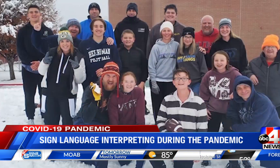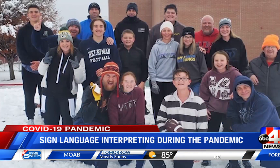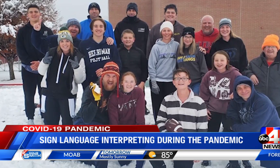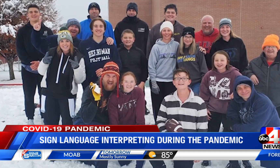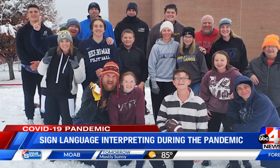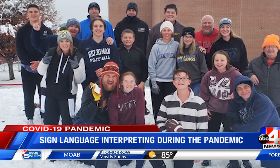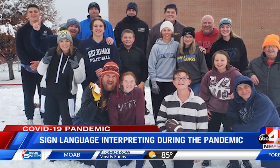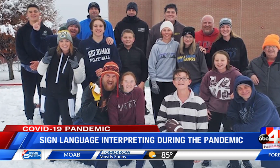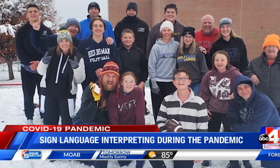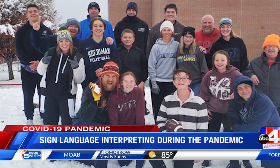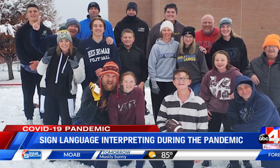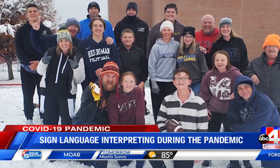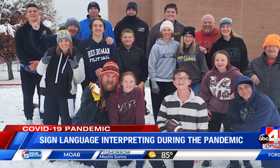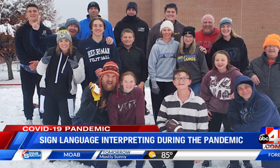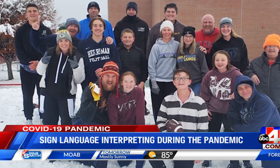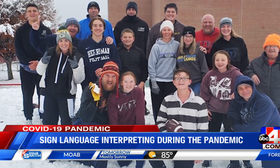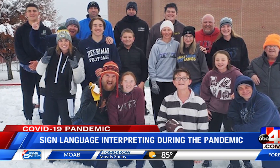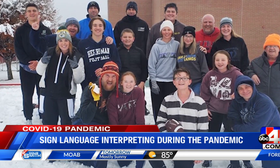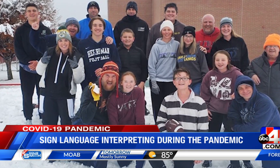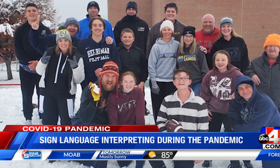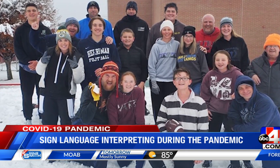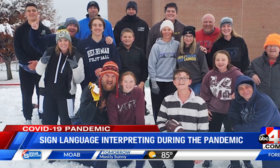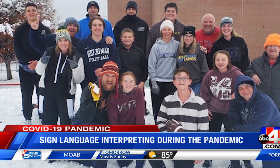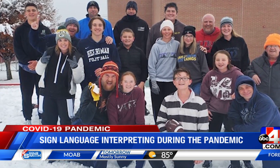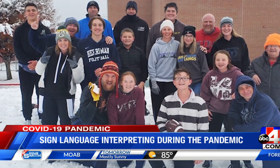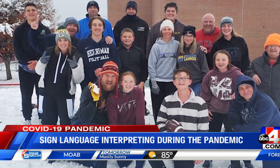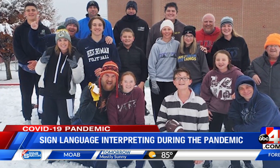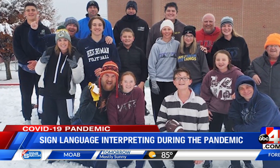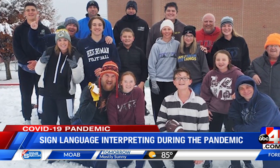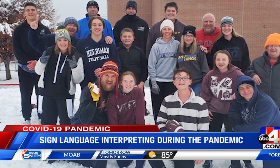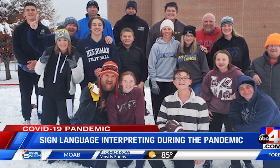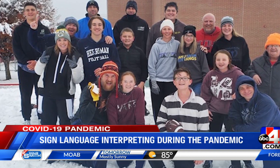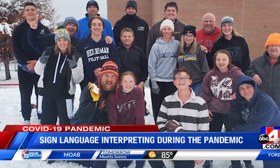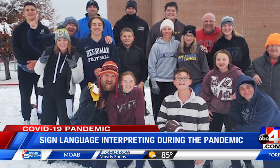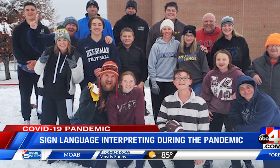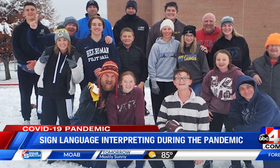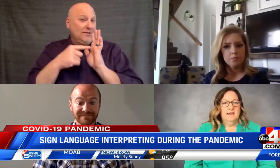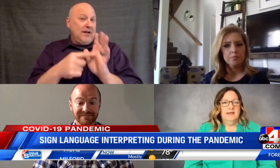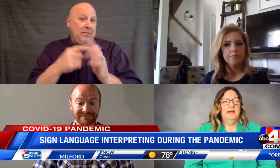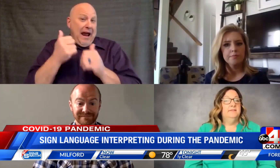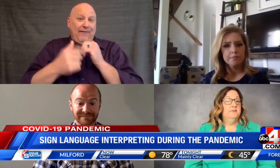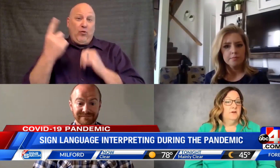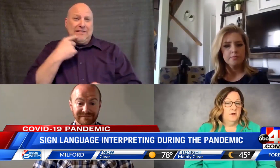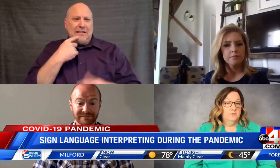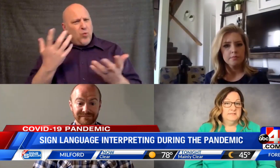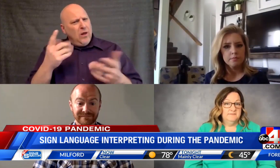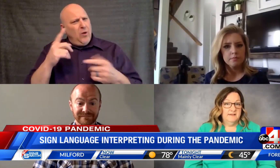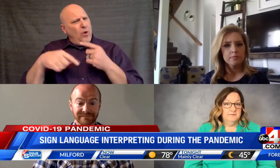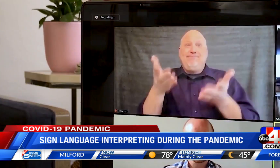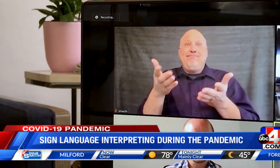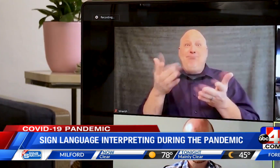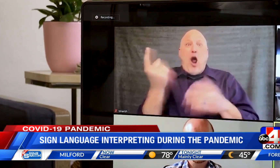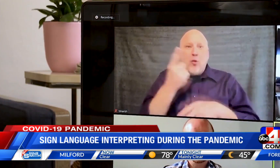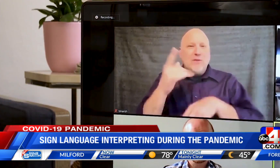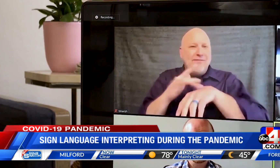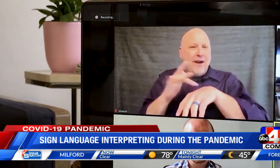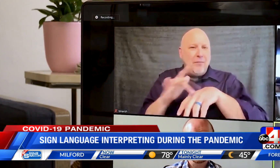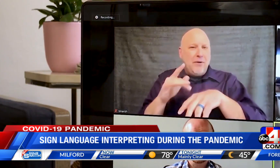is an every rider. He rides bikes and UTVs and anything else he can. They say their friendship makes interpreting in tandem possible. People